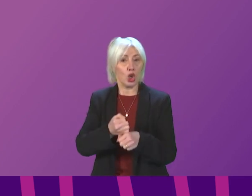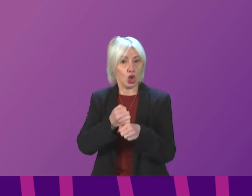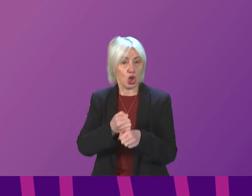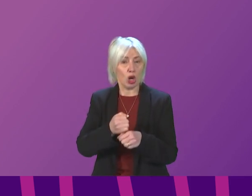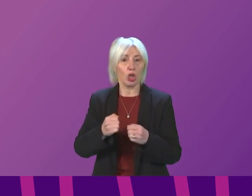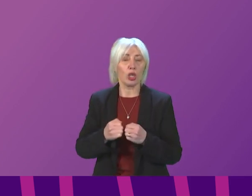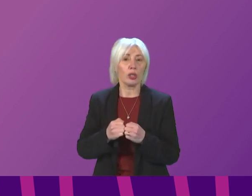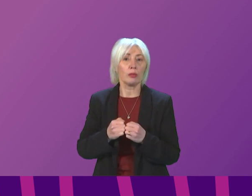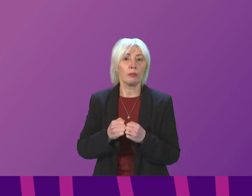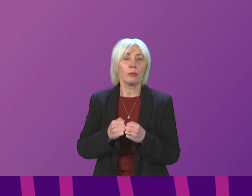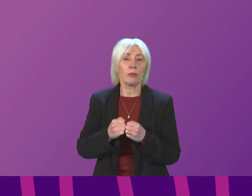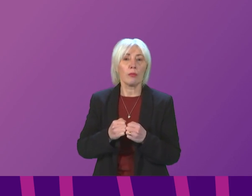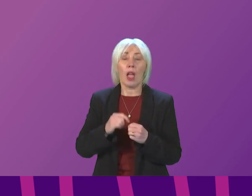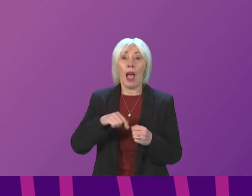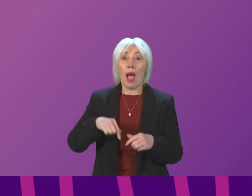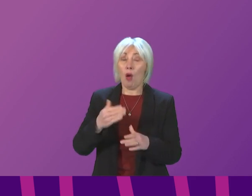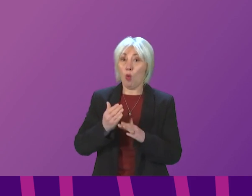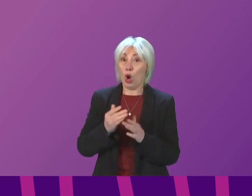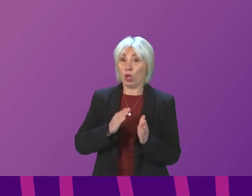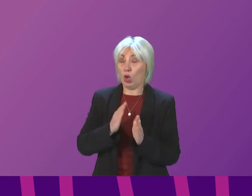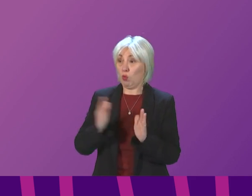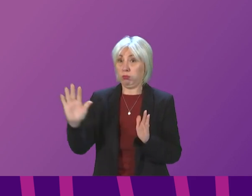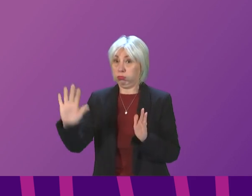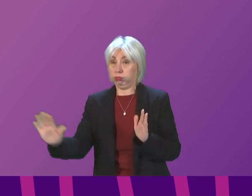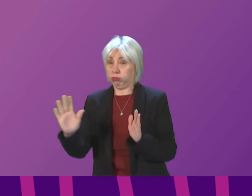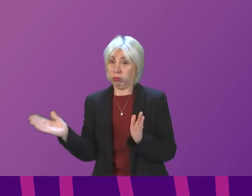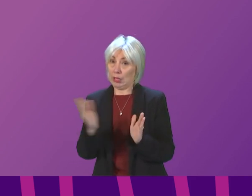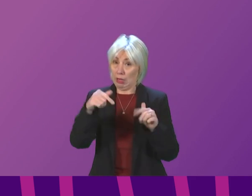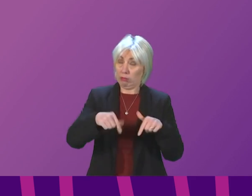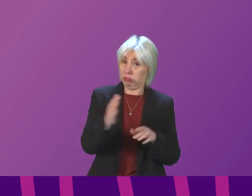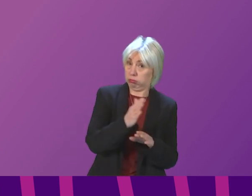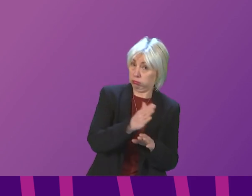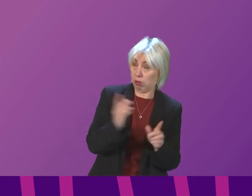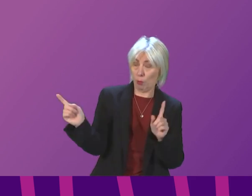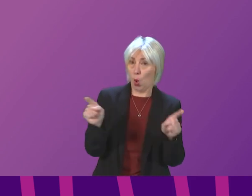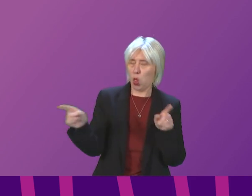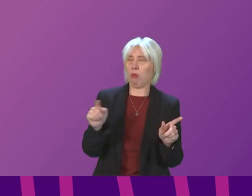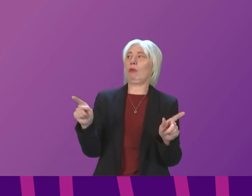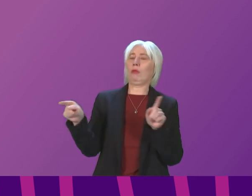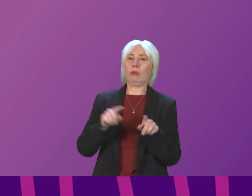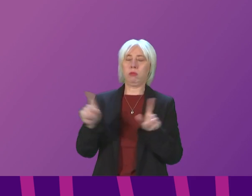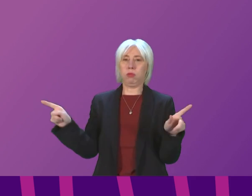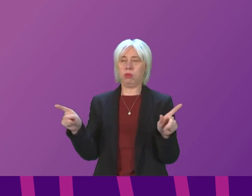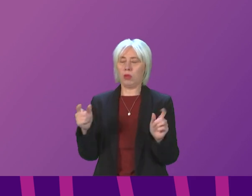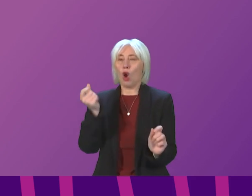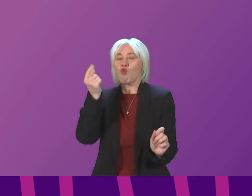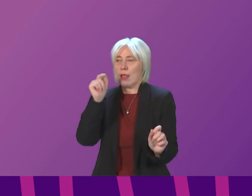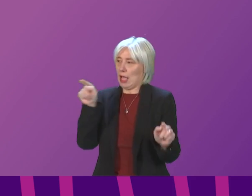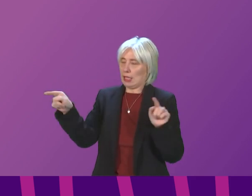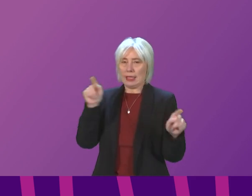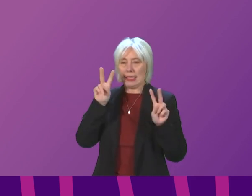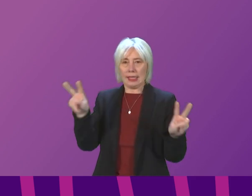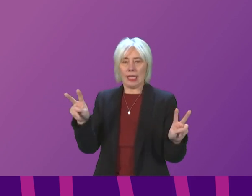the first and third world countries, has made me realize that what the world really needs